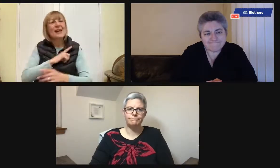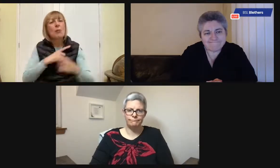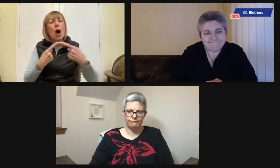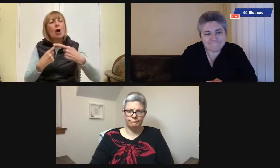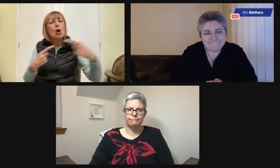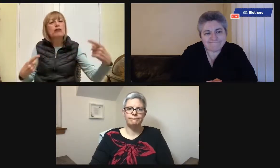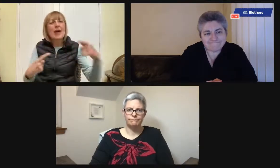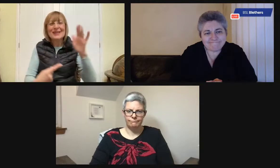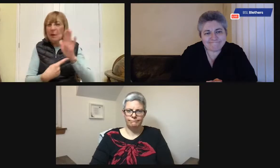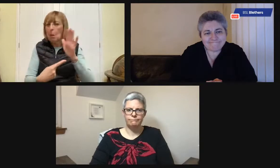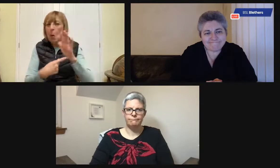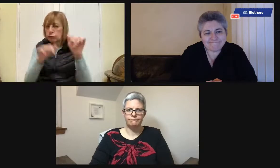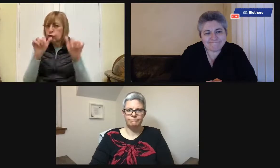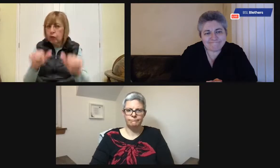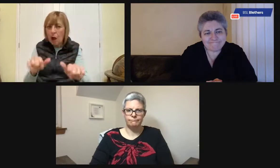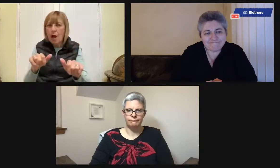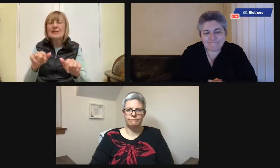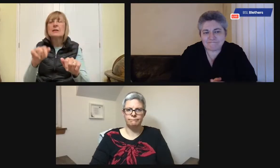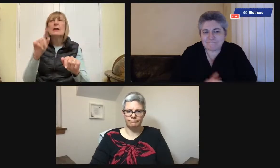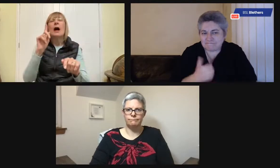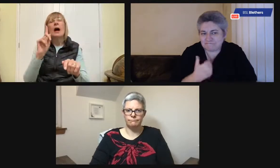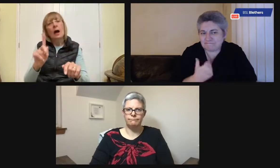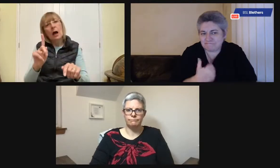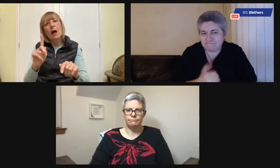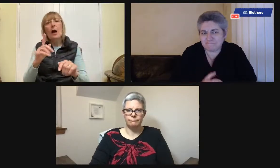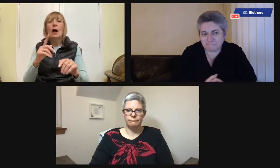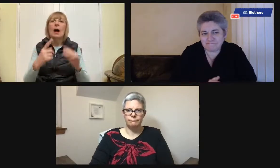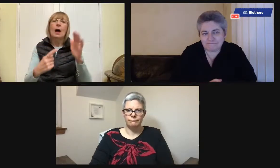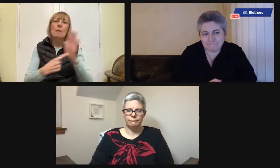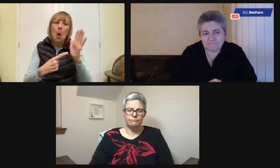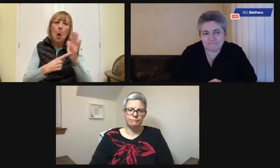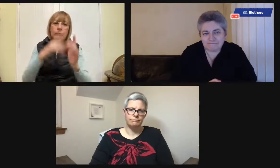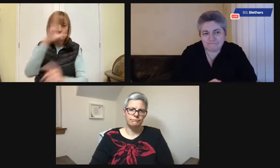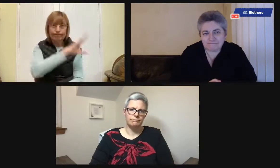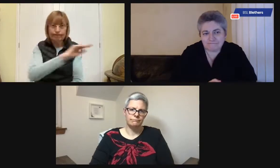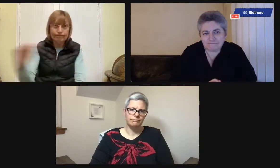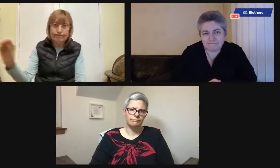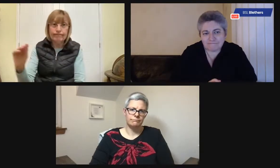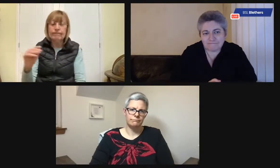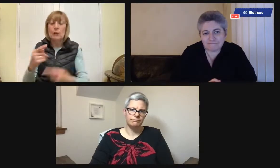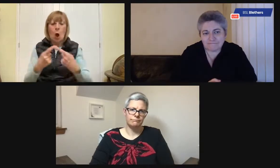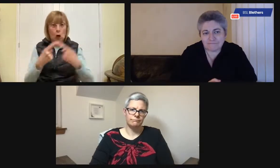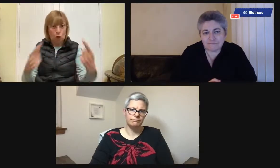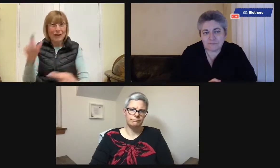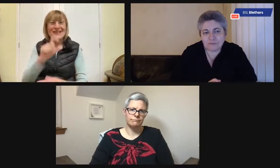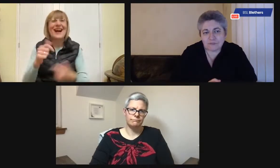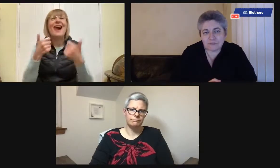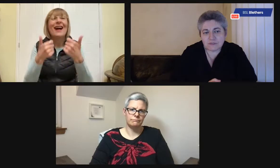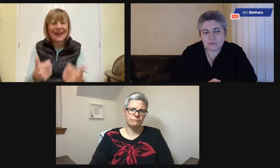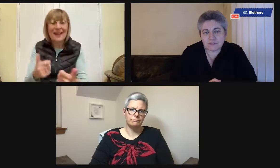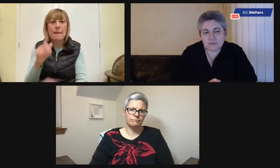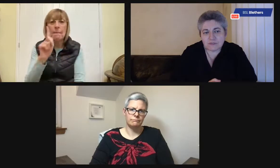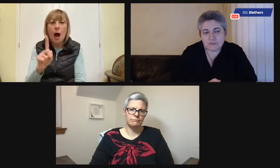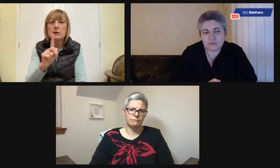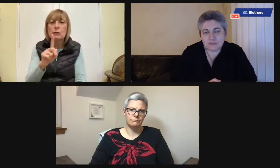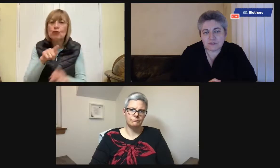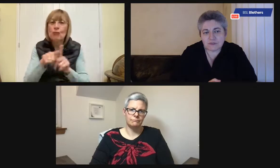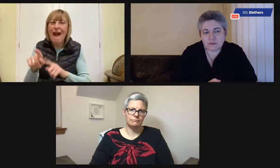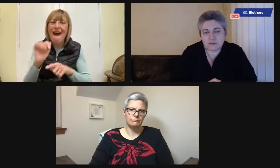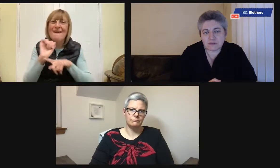didn't know where he was sitting because it was very confusing. There's no colour contrast. That's really important. So contrasting